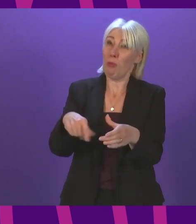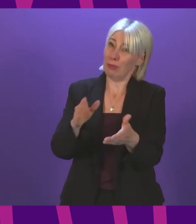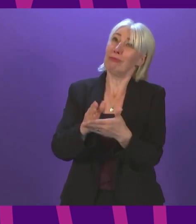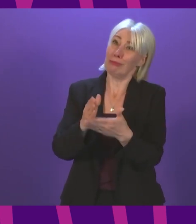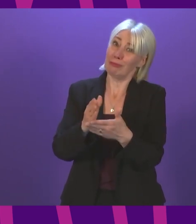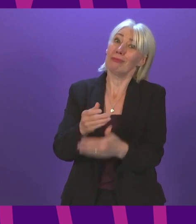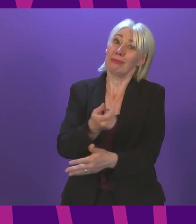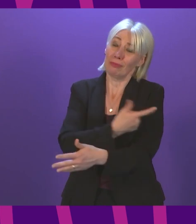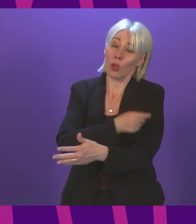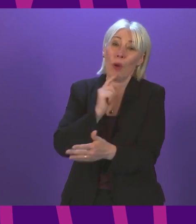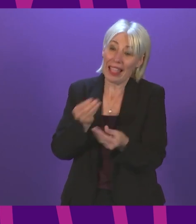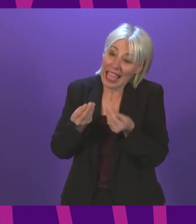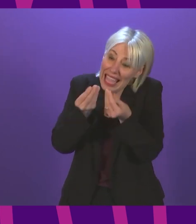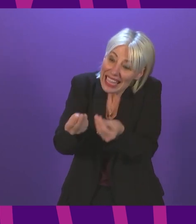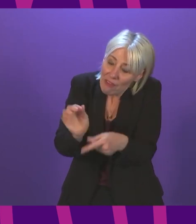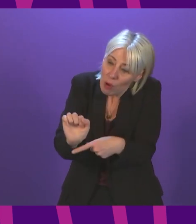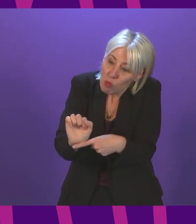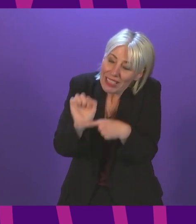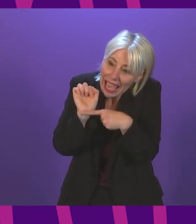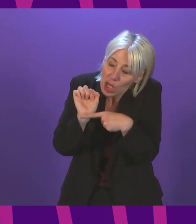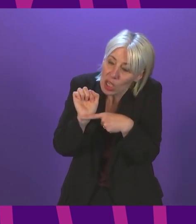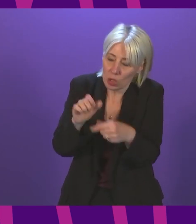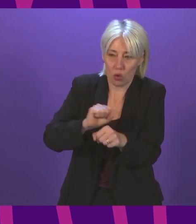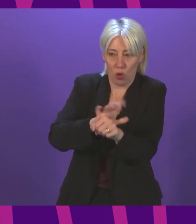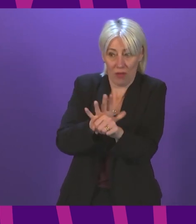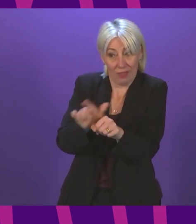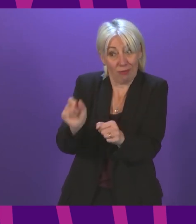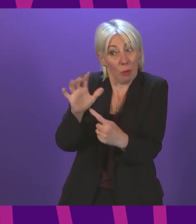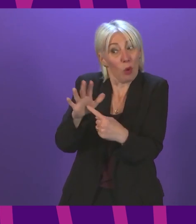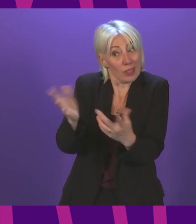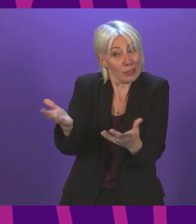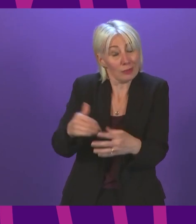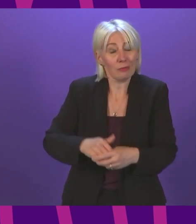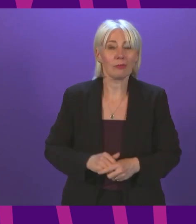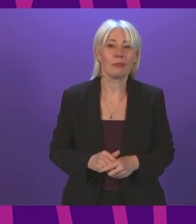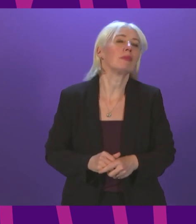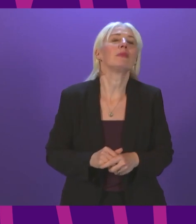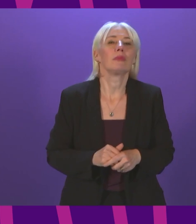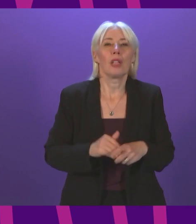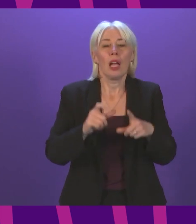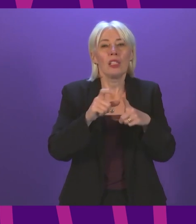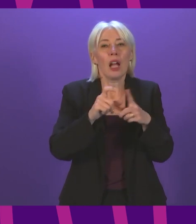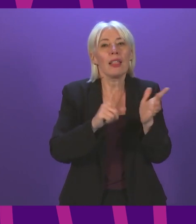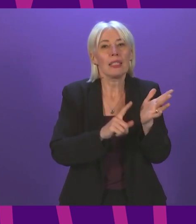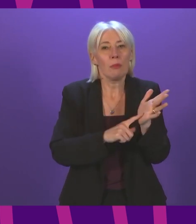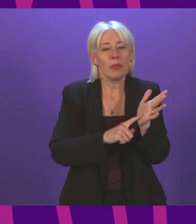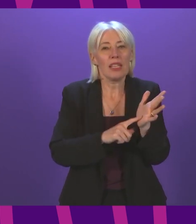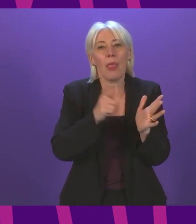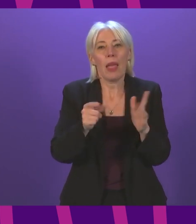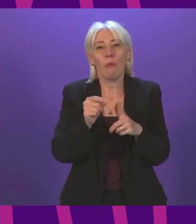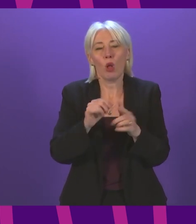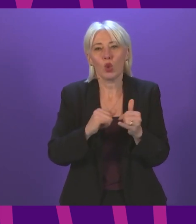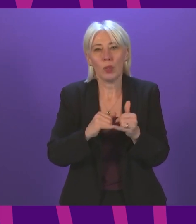because it is providing you with that protection against COVID that is so important. I call Douglas Lumsden to be followed by Paul Sweeney.